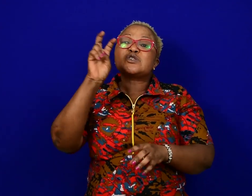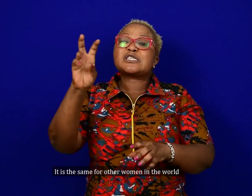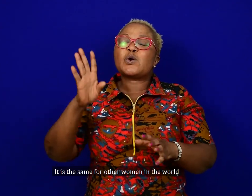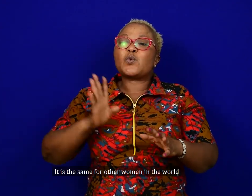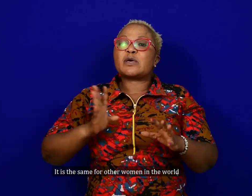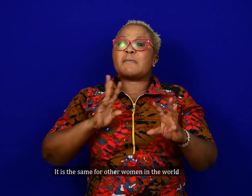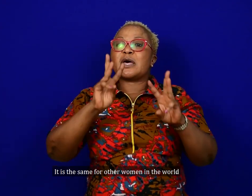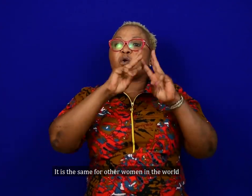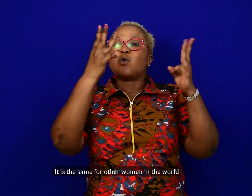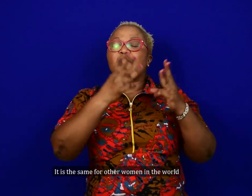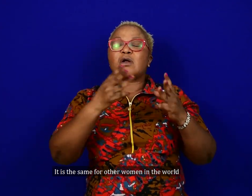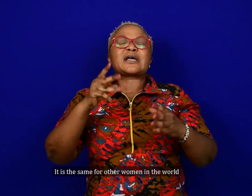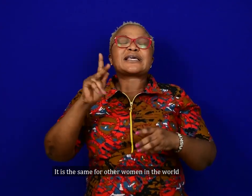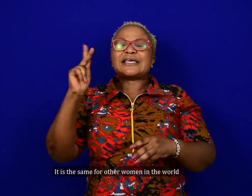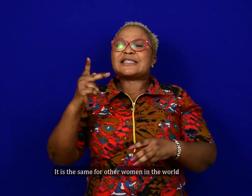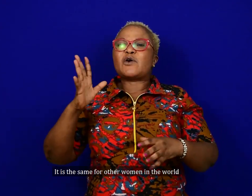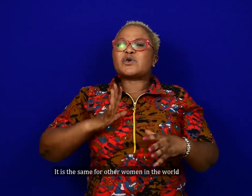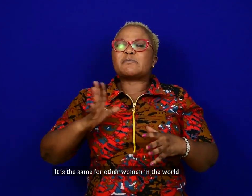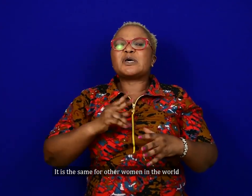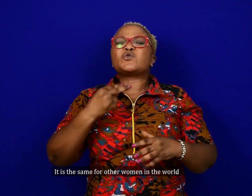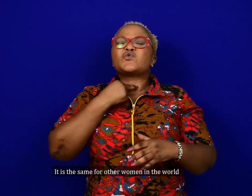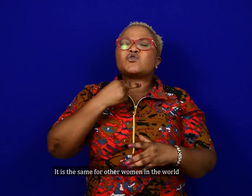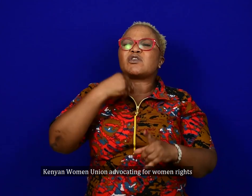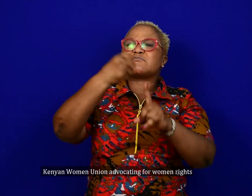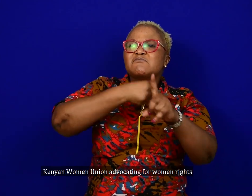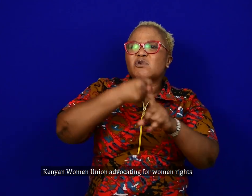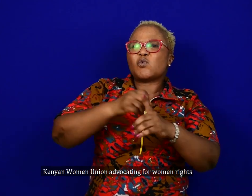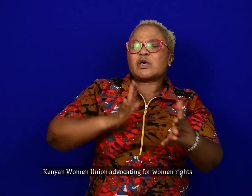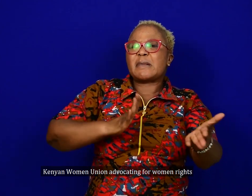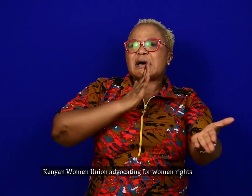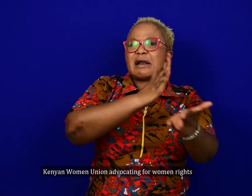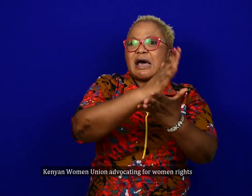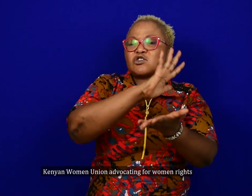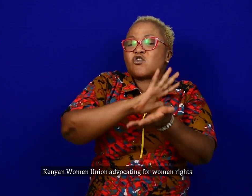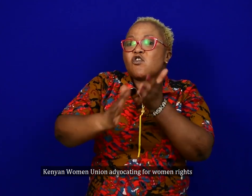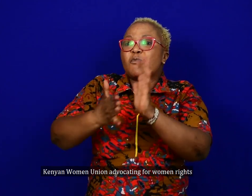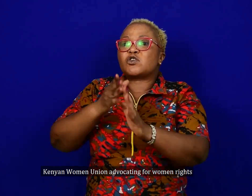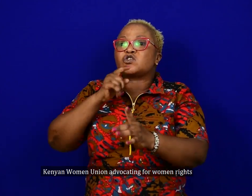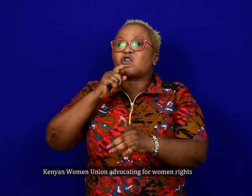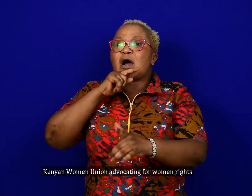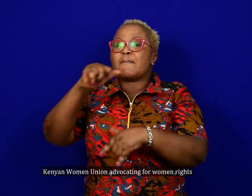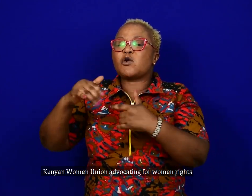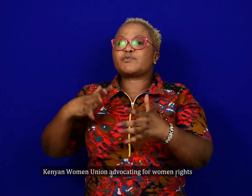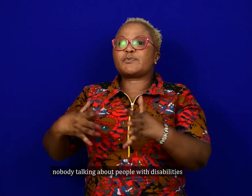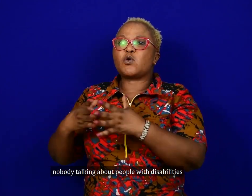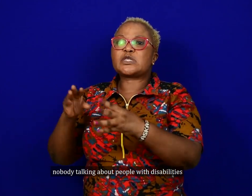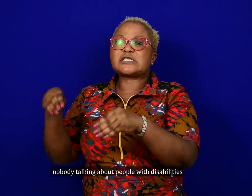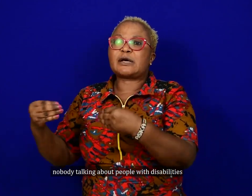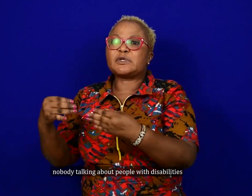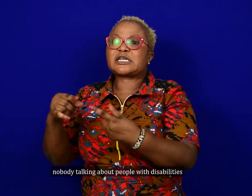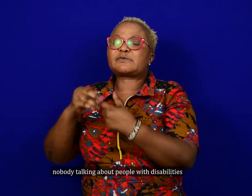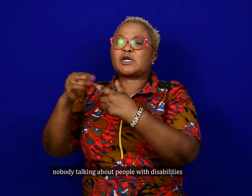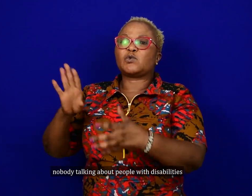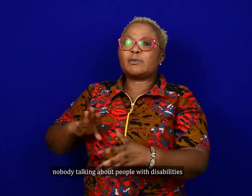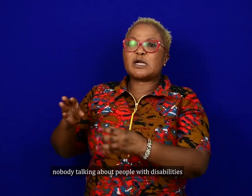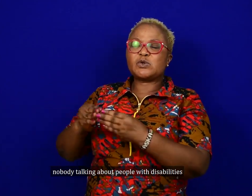It is the same for the other women in the world. Kenyan Women's Union advocating for women's rights, but nobody talking about people with